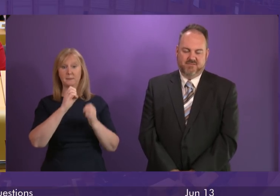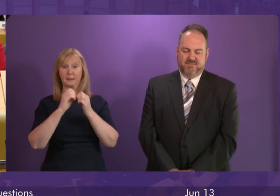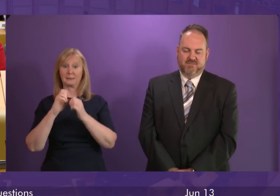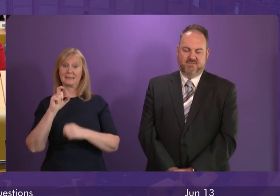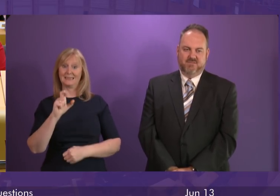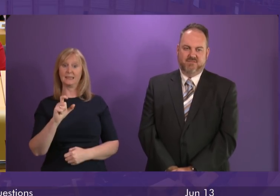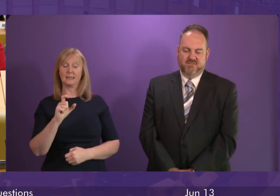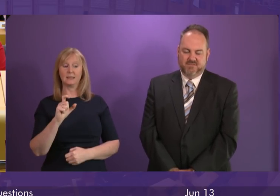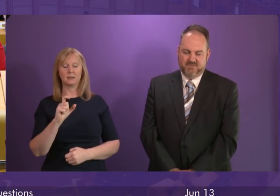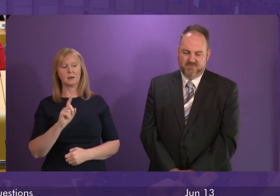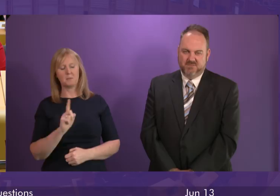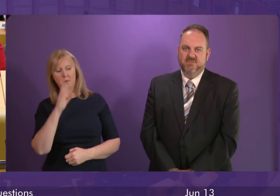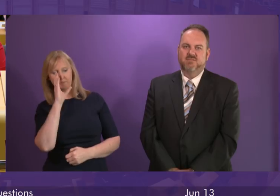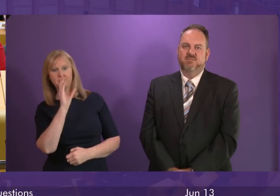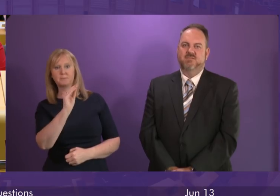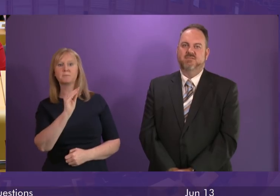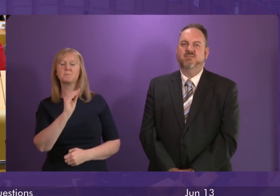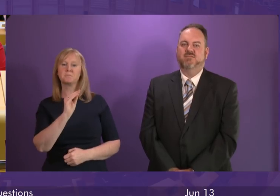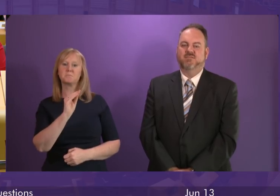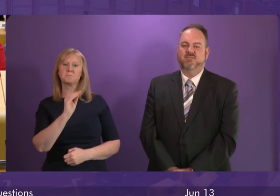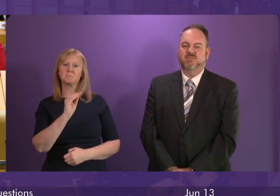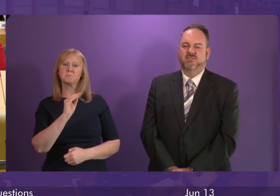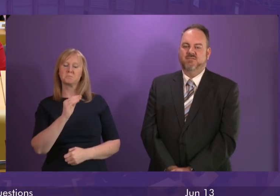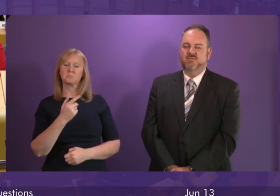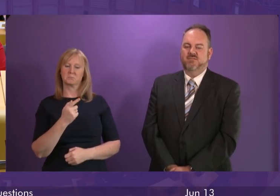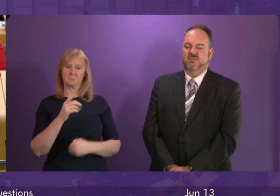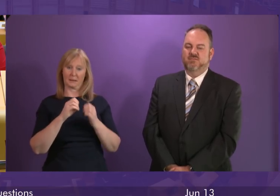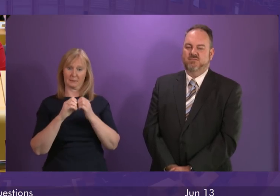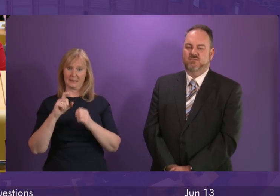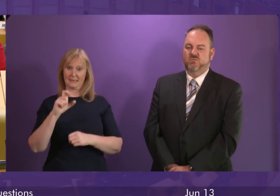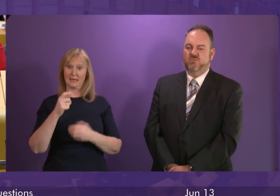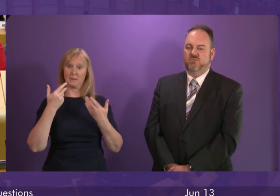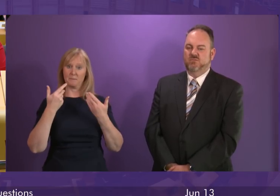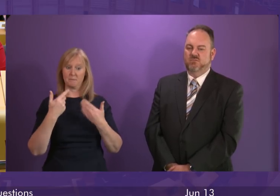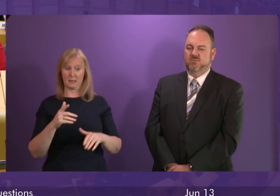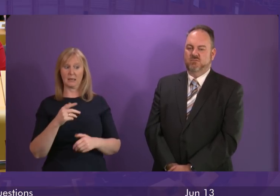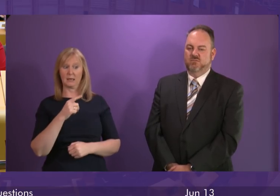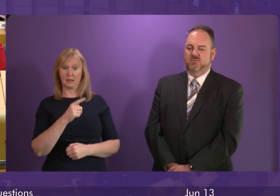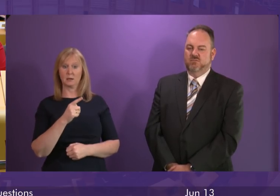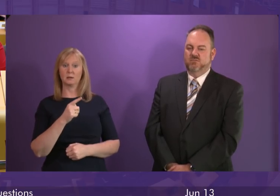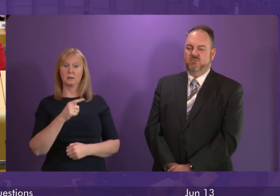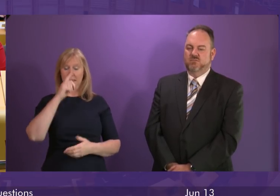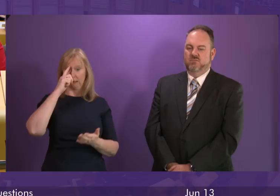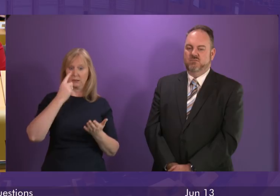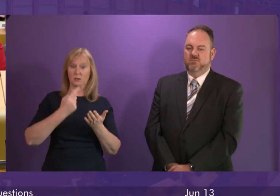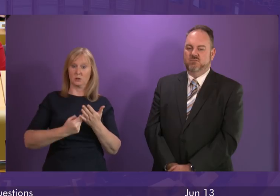But let me say this, and I think Richard Leonard alluded to this as well. The BBC have been left to take this decision.